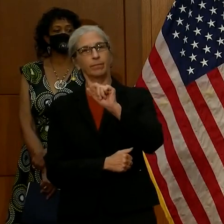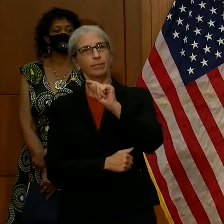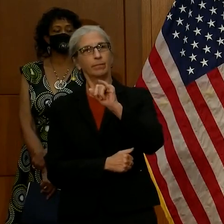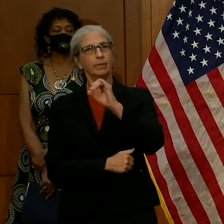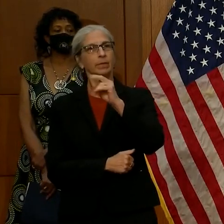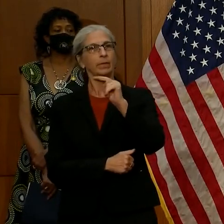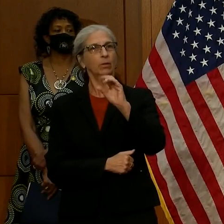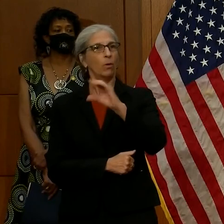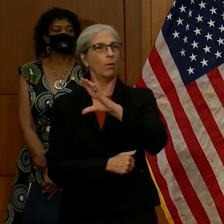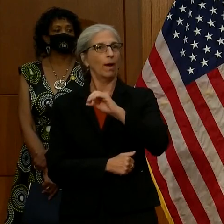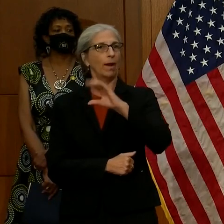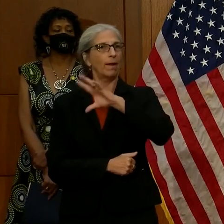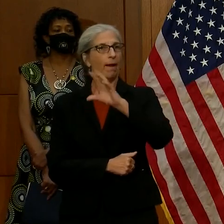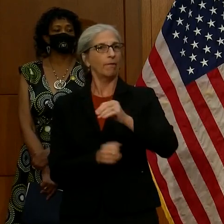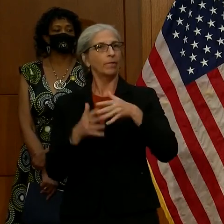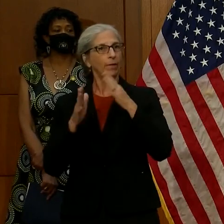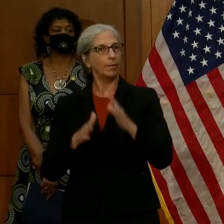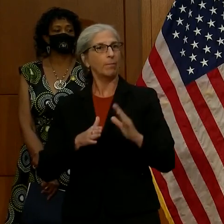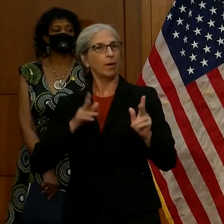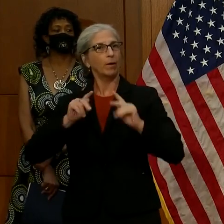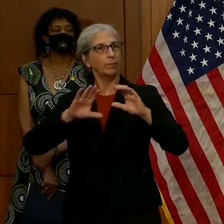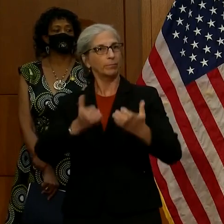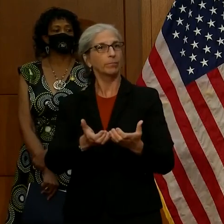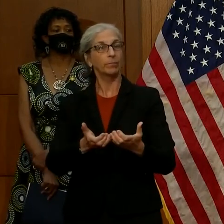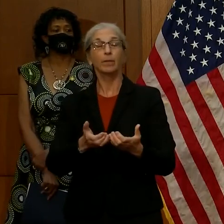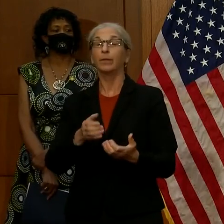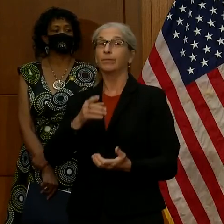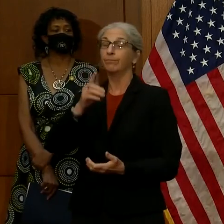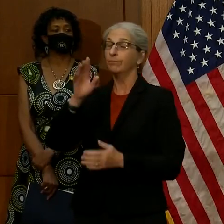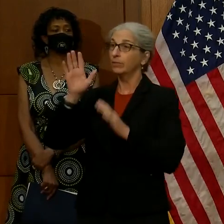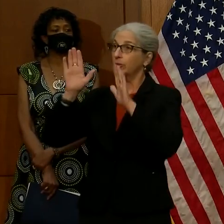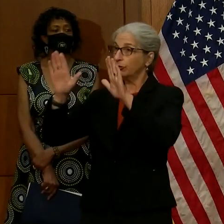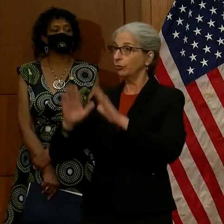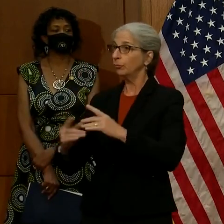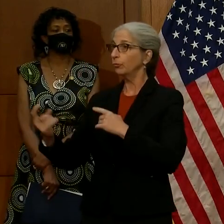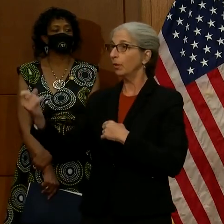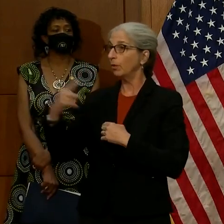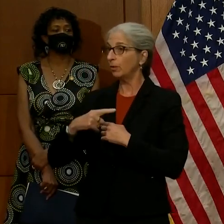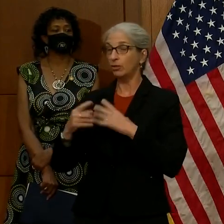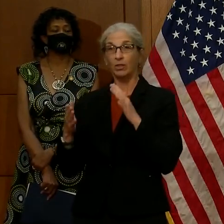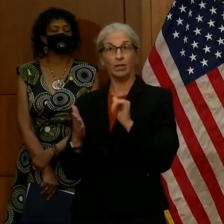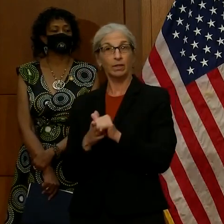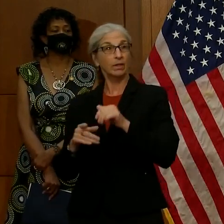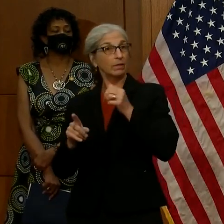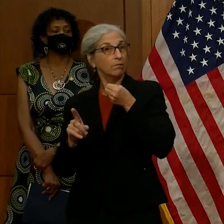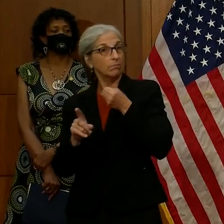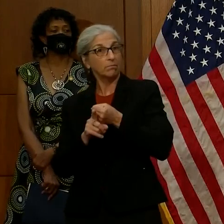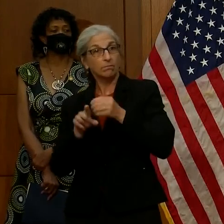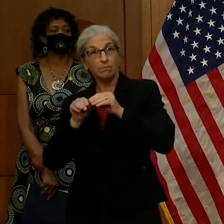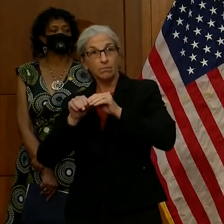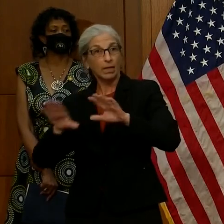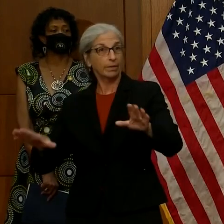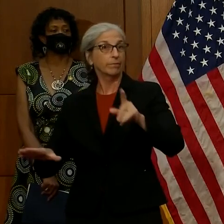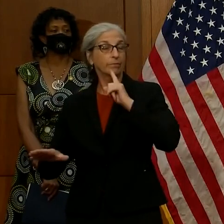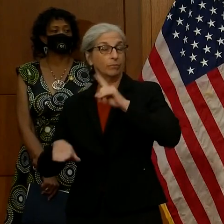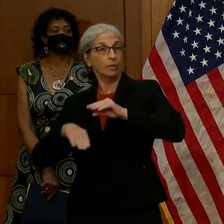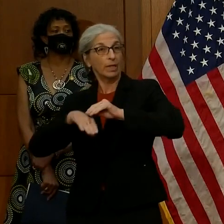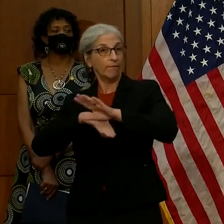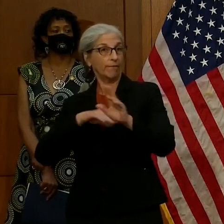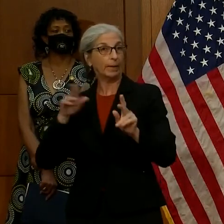virus, this pandemic has obviously affected people of color substantially.